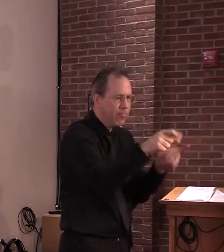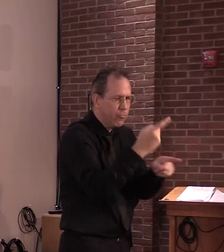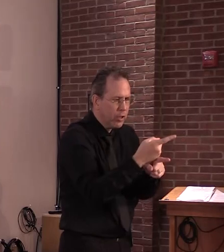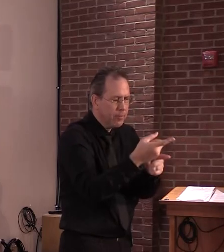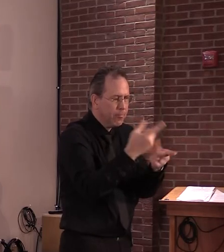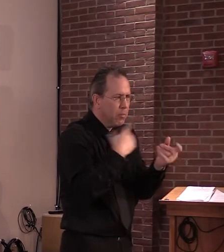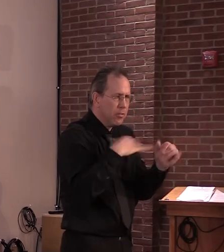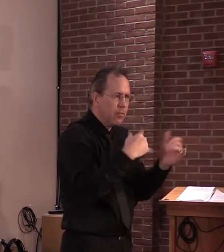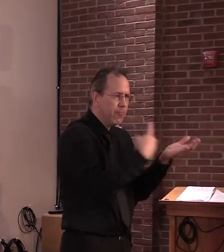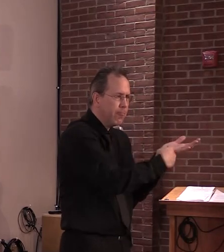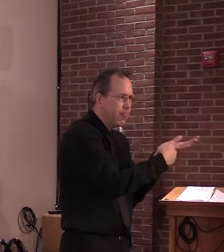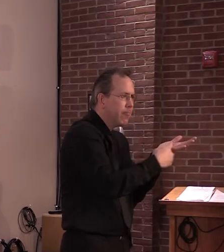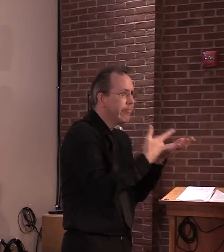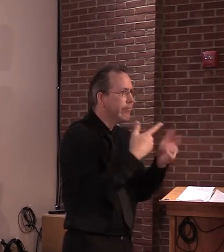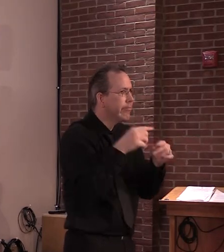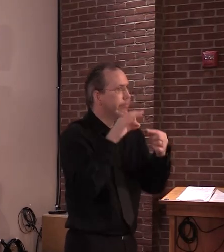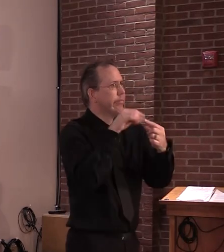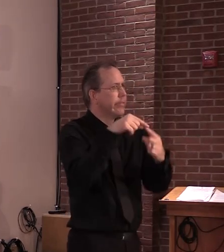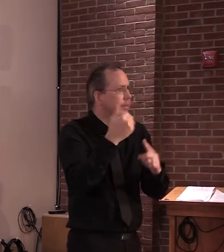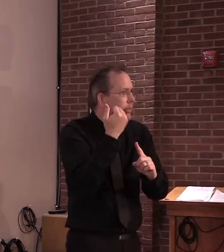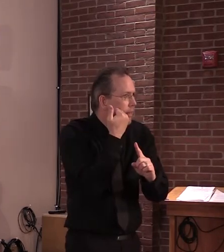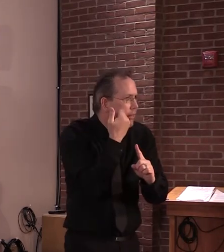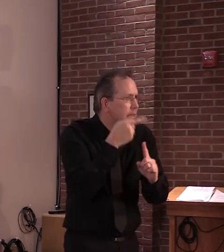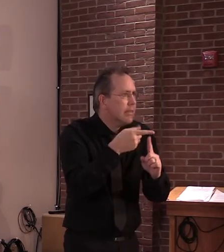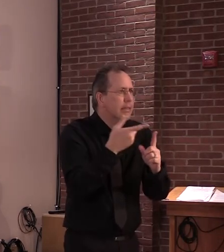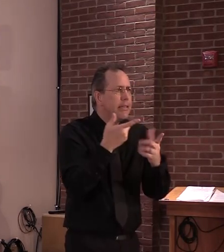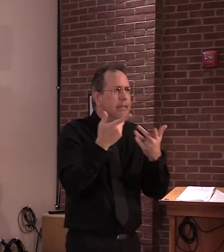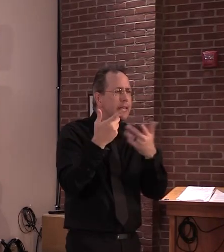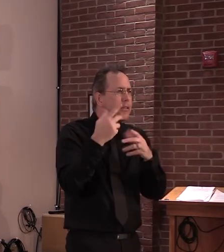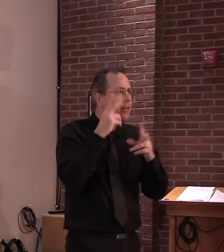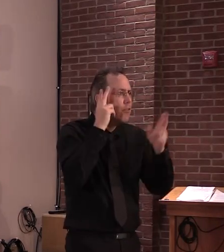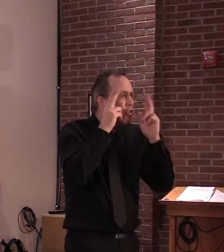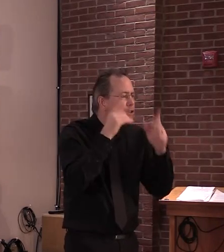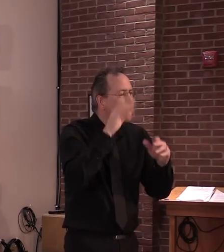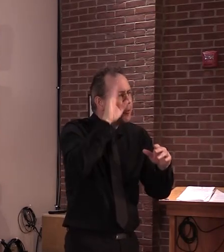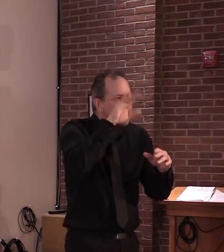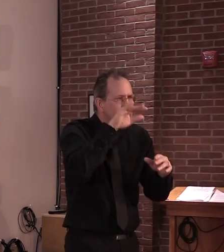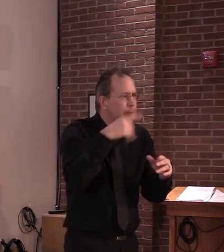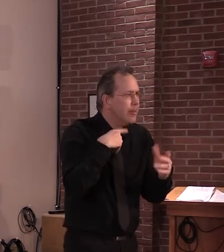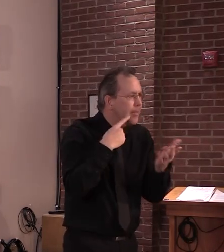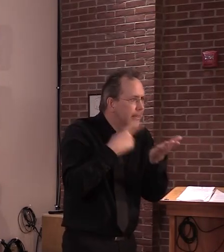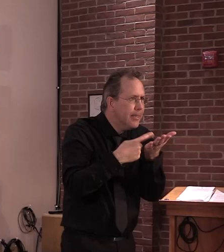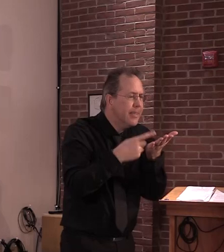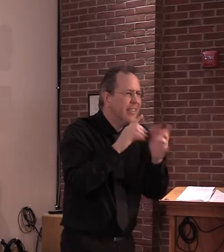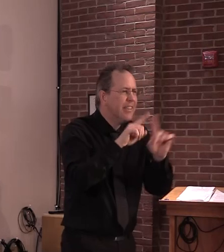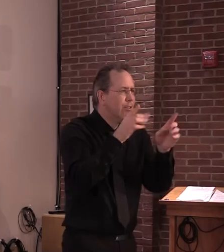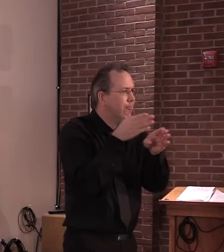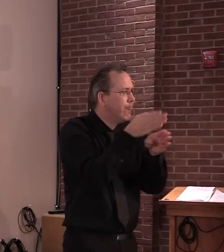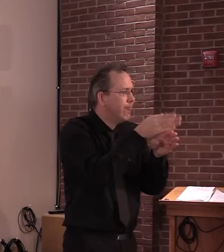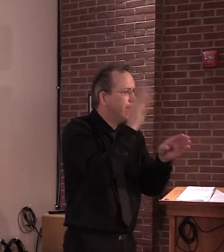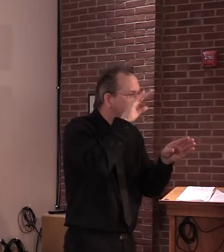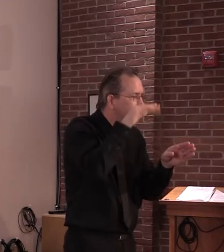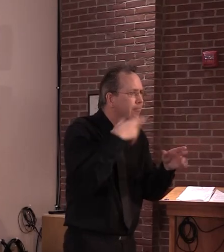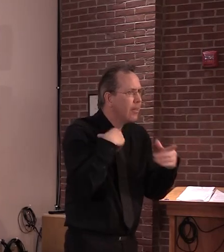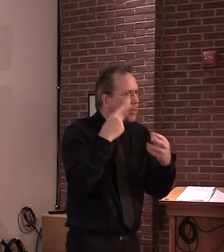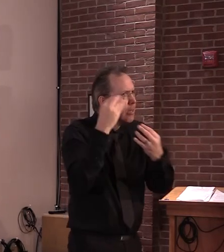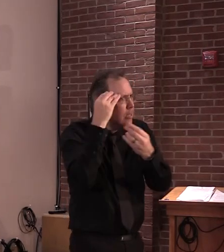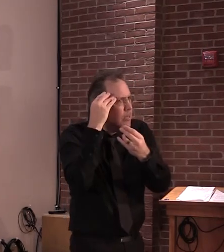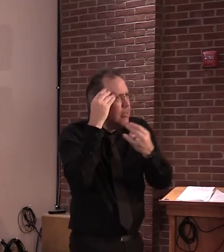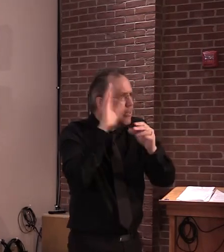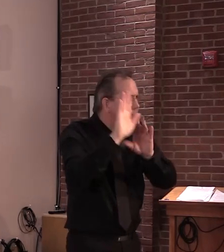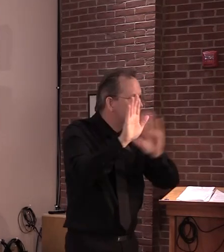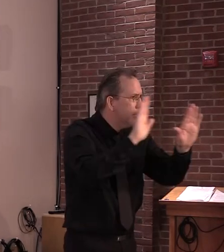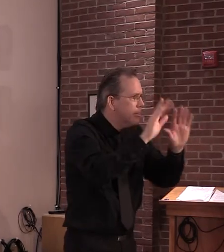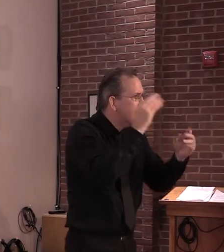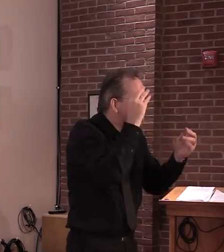most of them are actually thinking very, um, intensively about this, because it goes across the country and across their